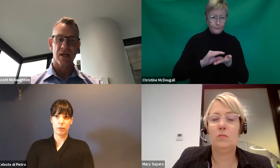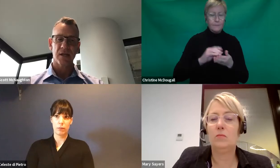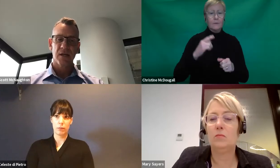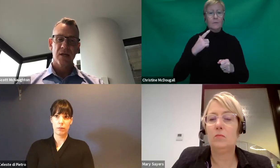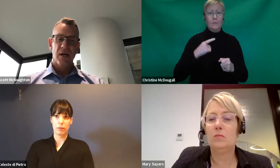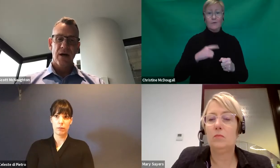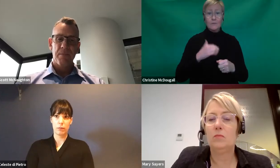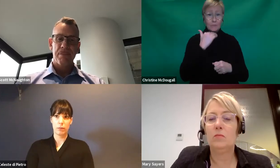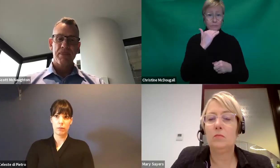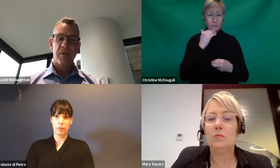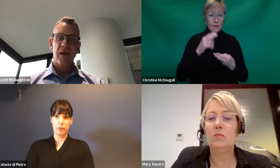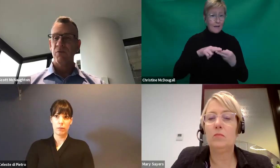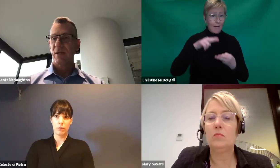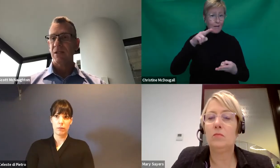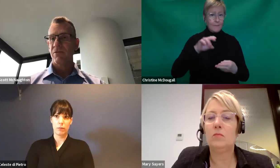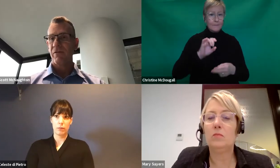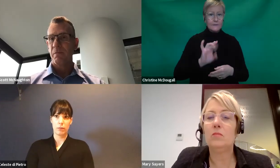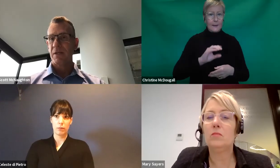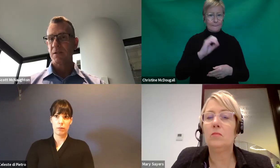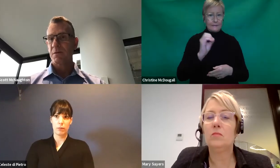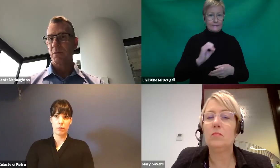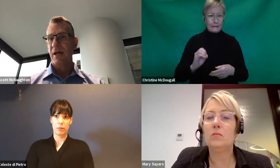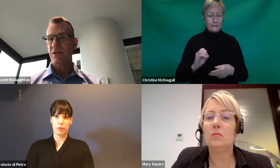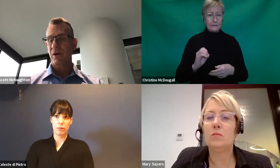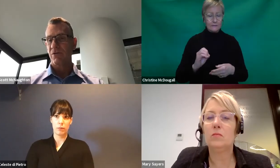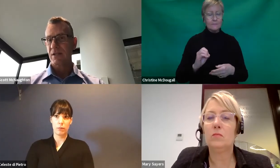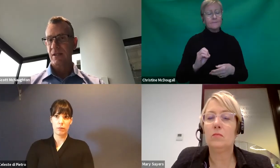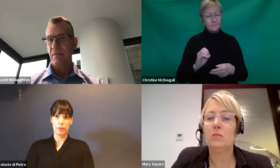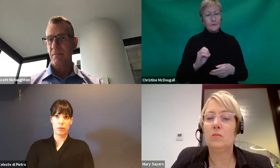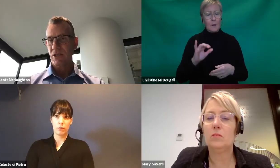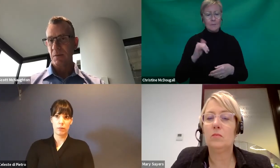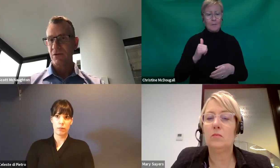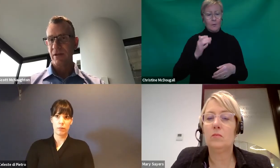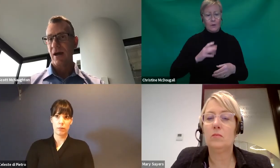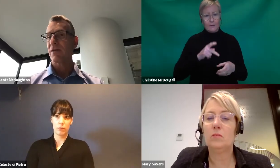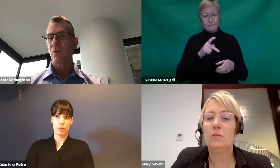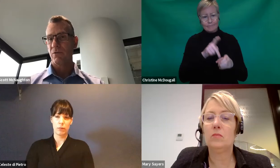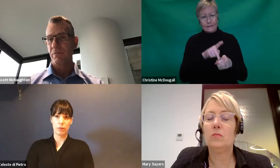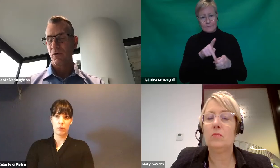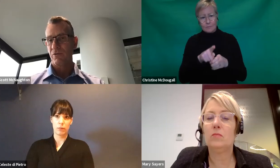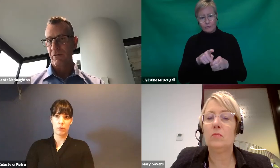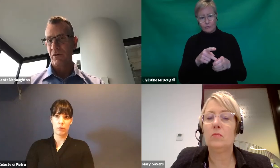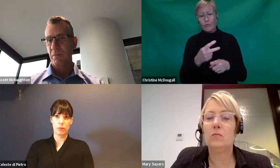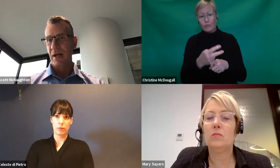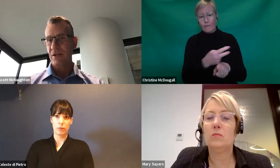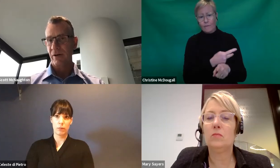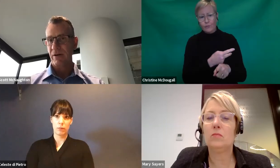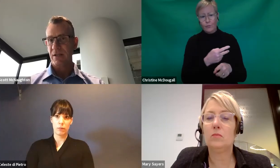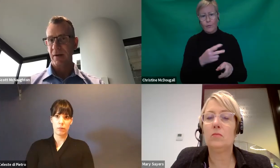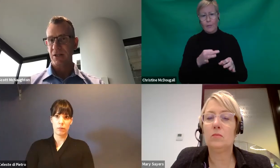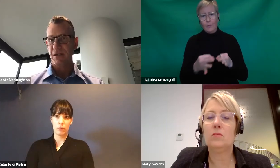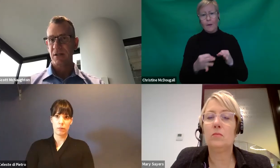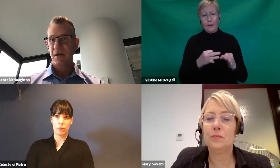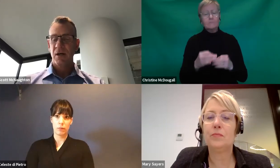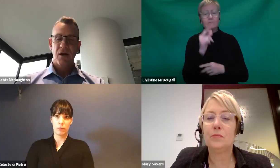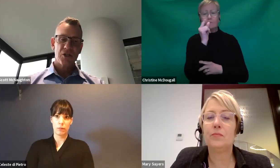should say, if we need to review a participant's plan to increase their budgets because of that, we'll review the plan to increase